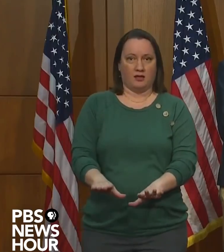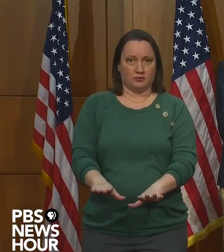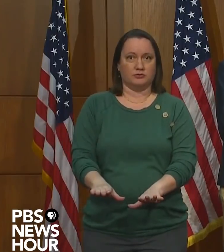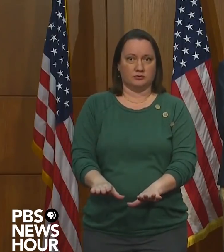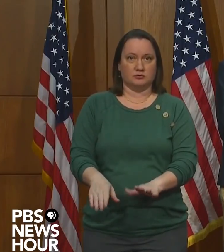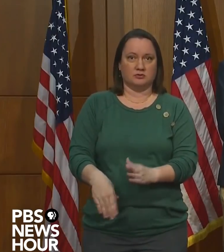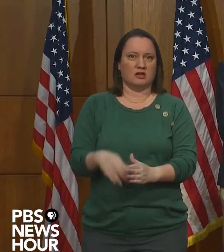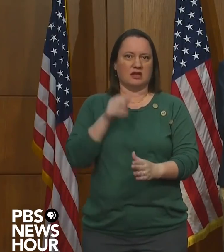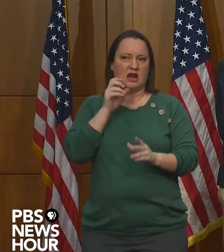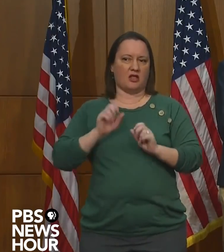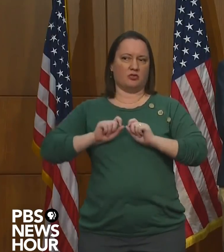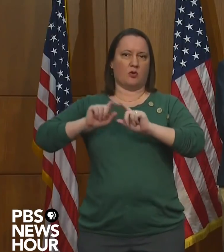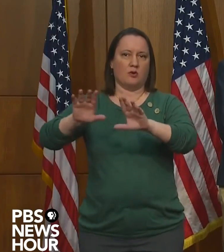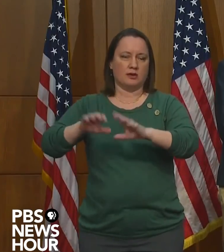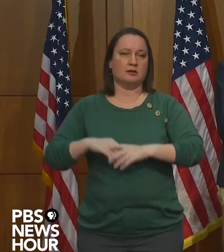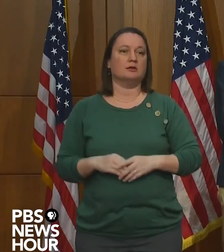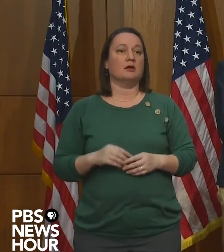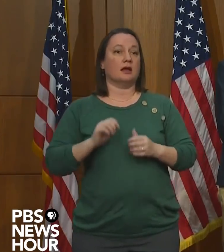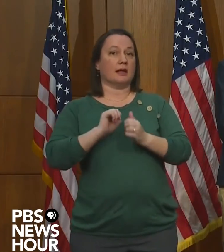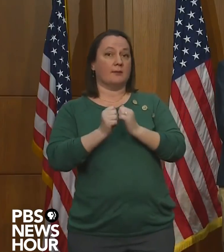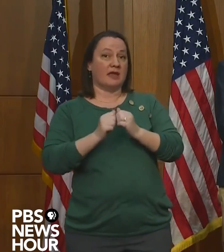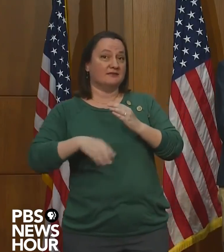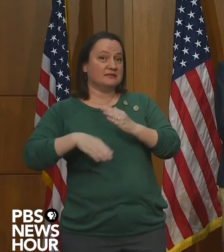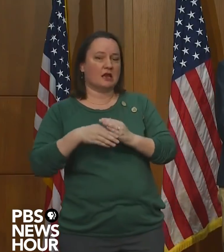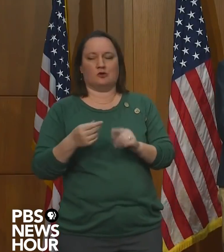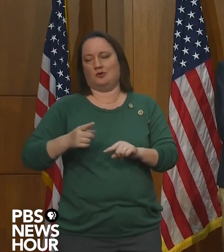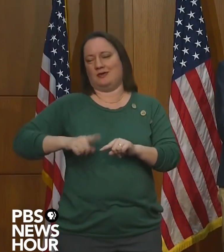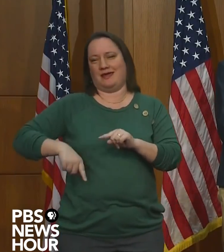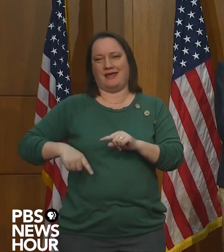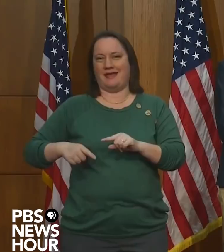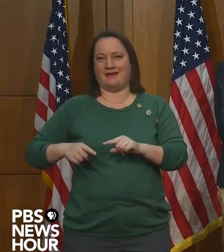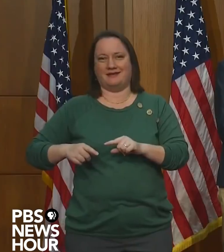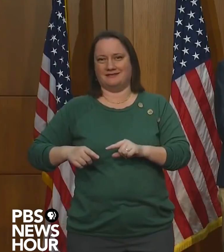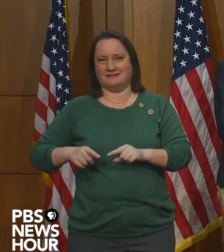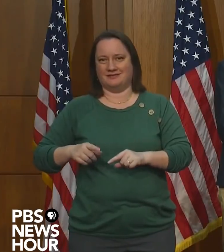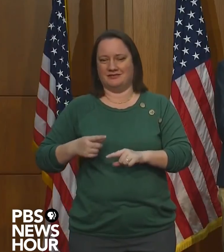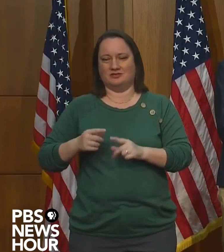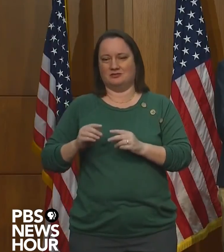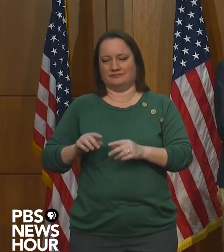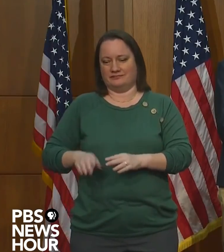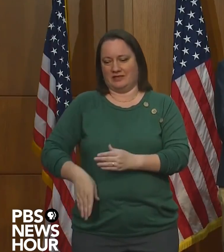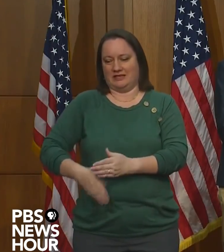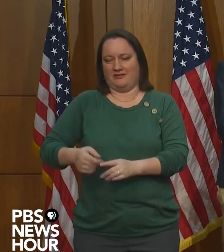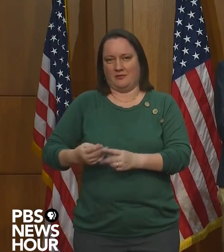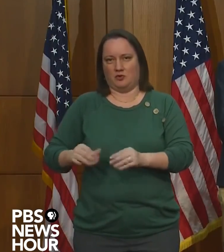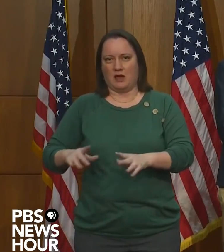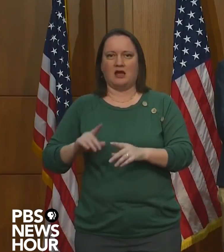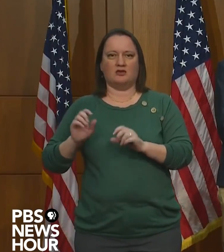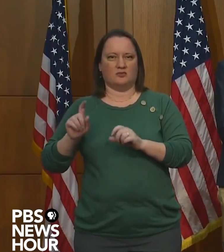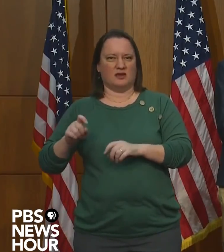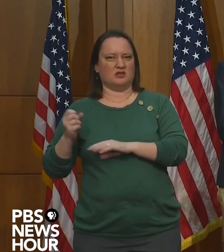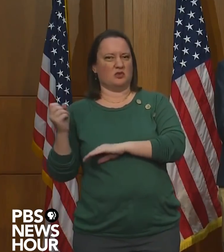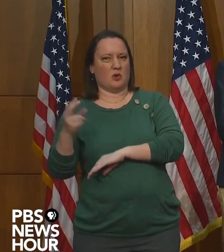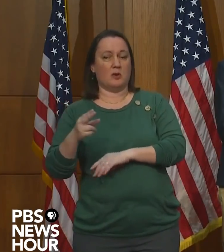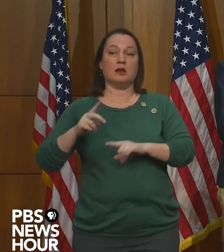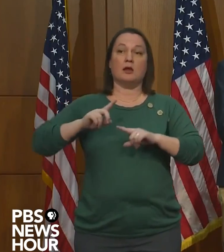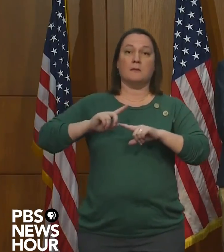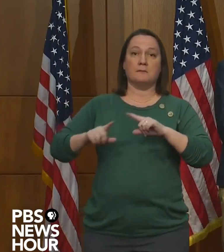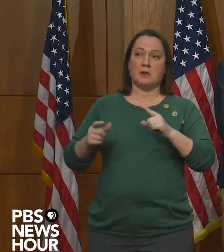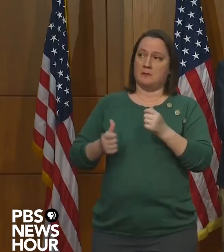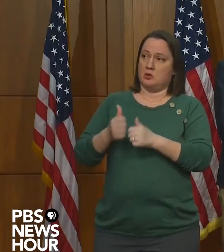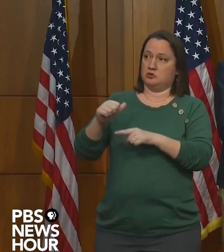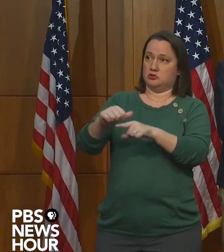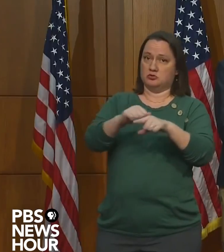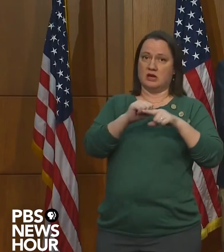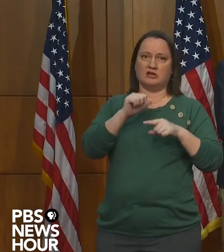competitive soccer, once we get going with that, you can't do that. But certainly for most of the training that we do across the commonwealth, you don't have to have everyone